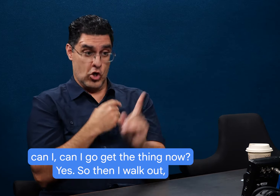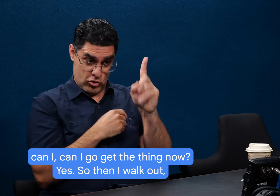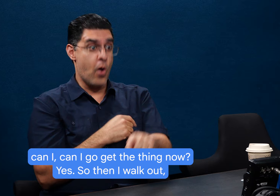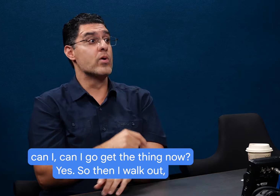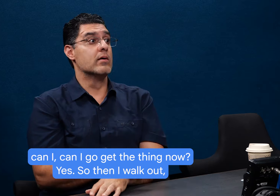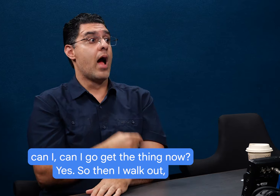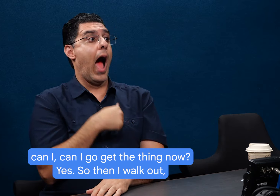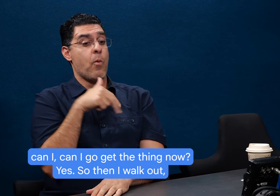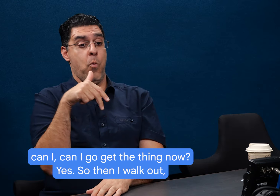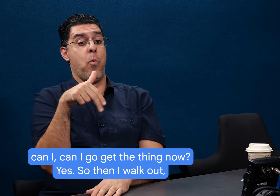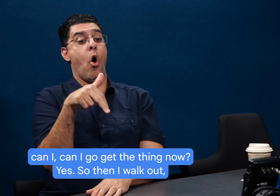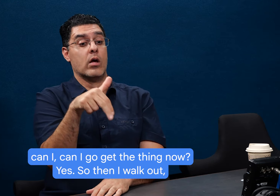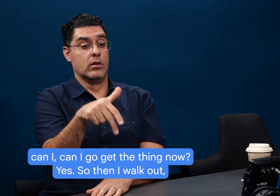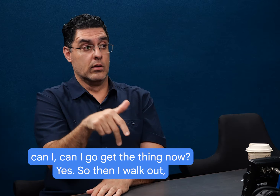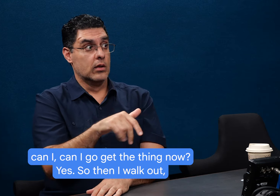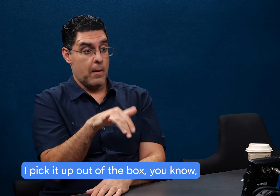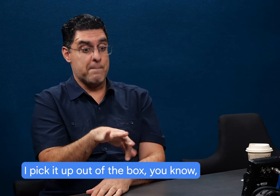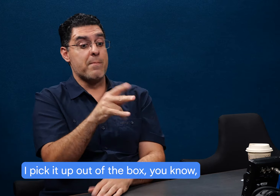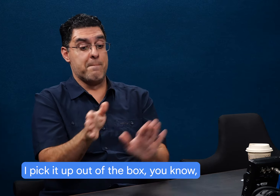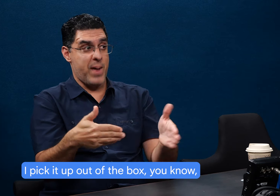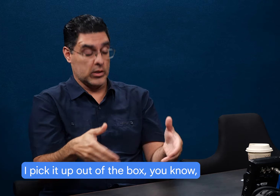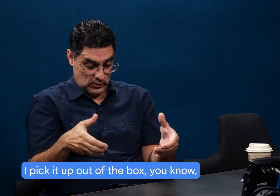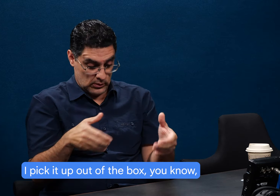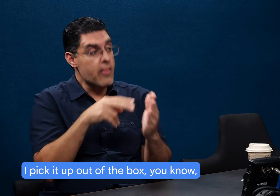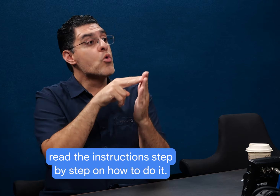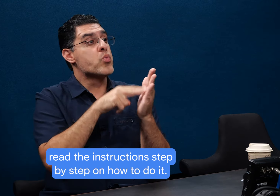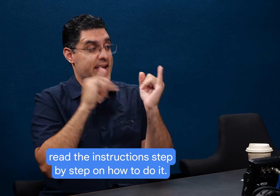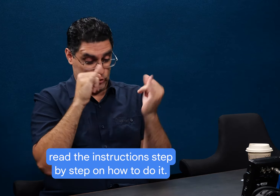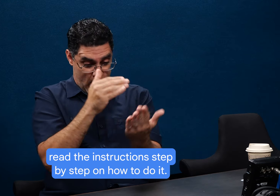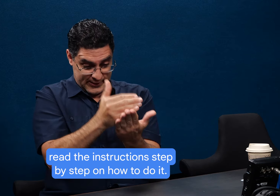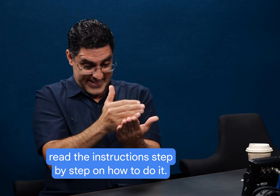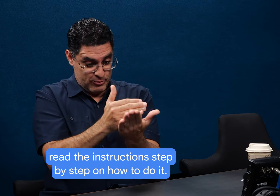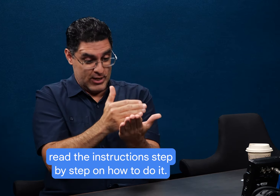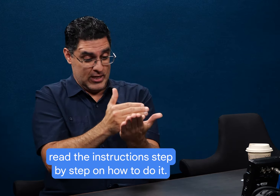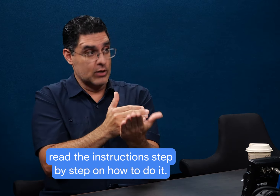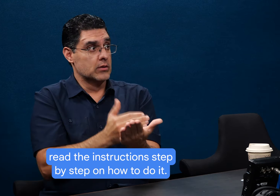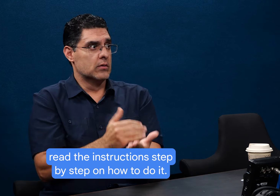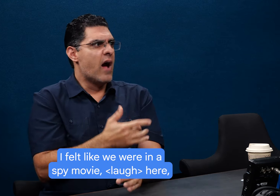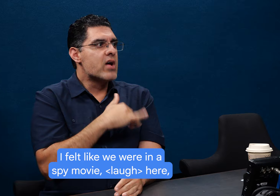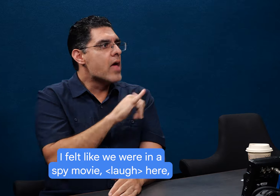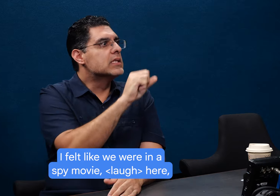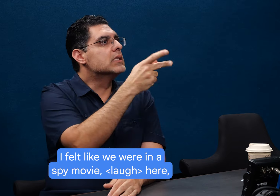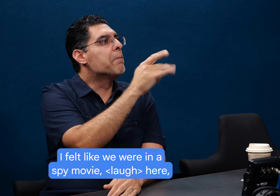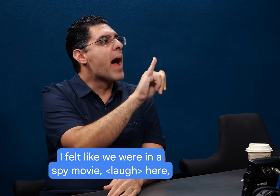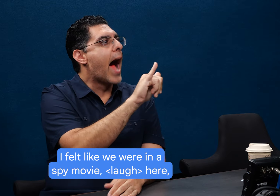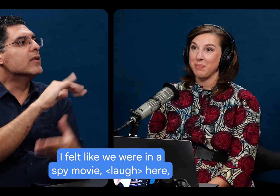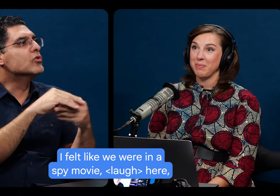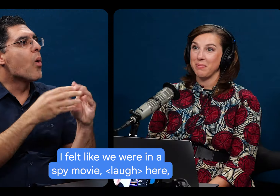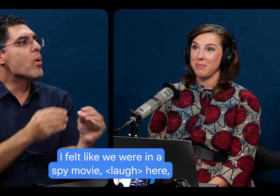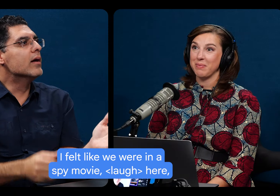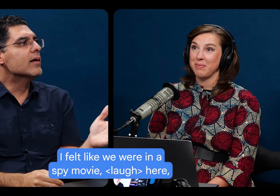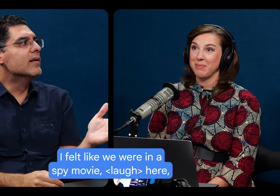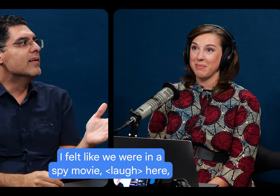I go get the thing now? Yes. then I walk out. I pick it up out of the box. You know, read the instructions step by step on how to do it. I felt like we were in a spy